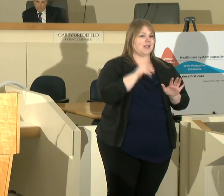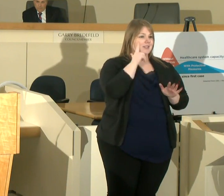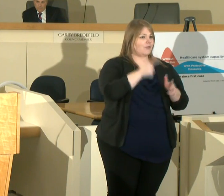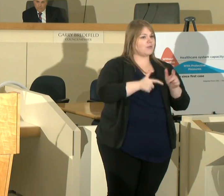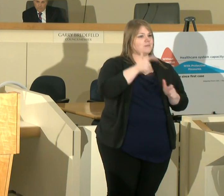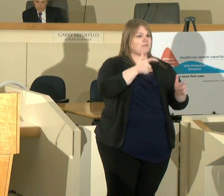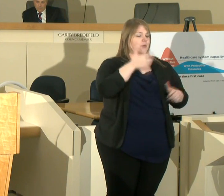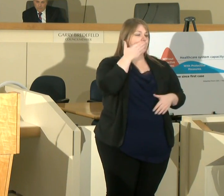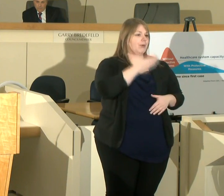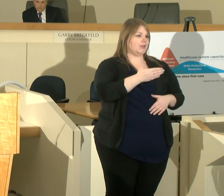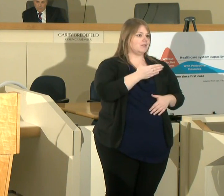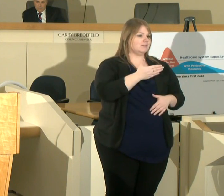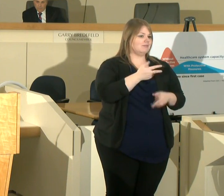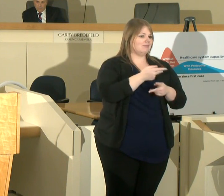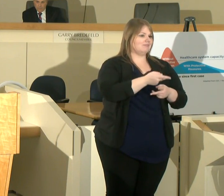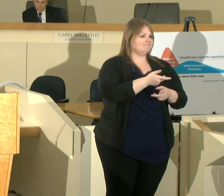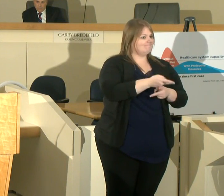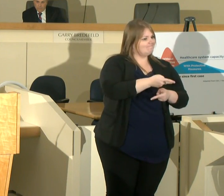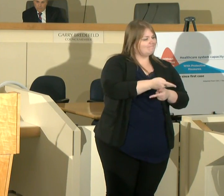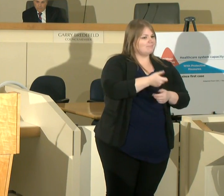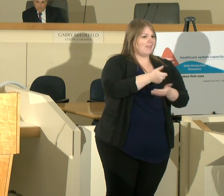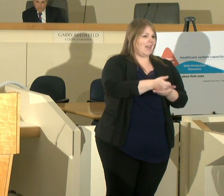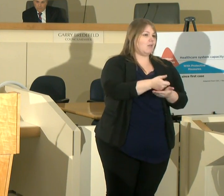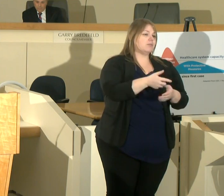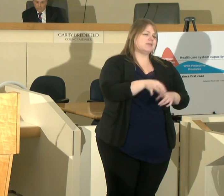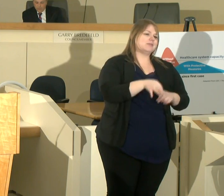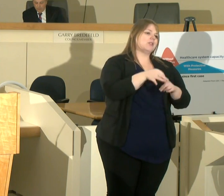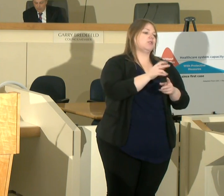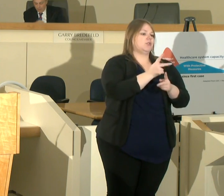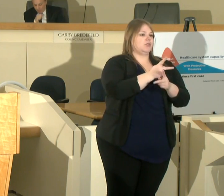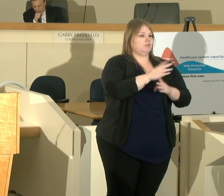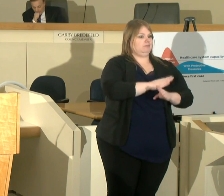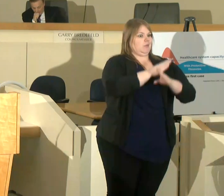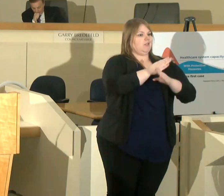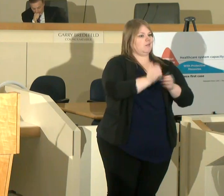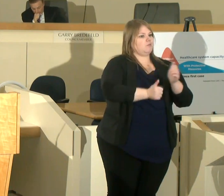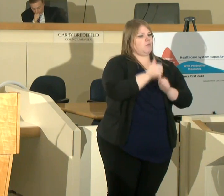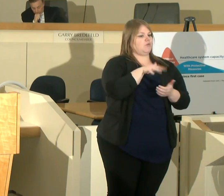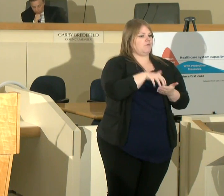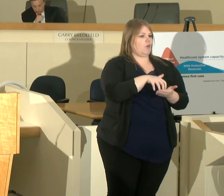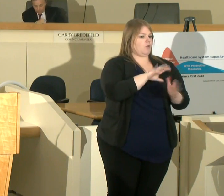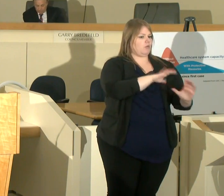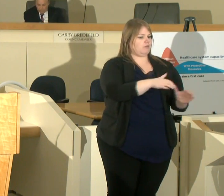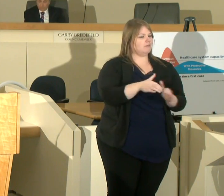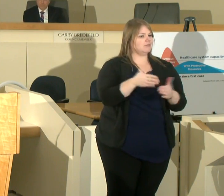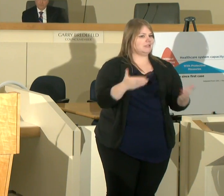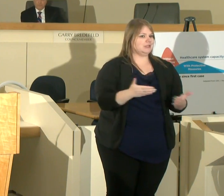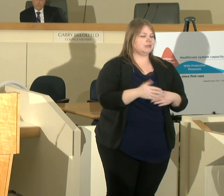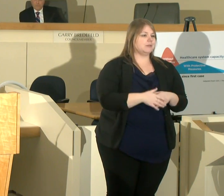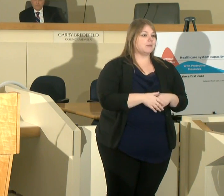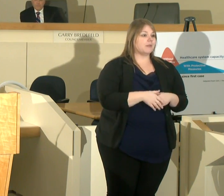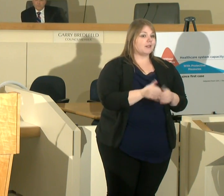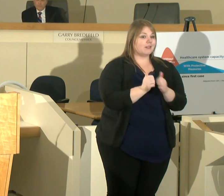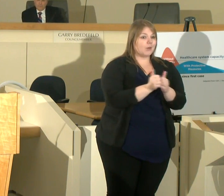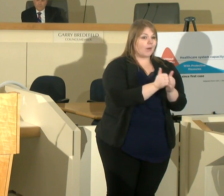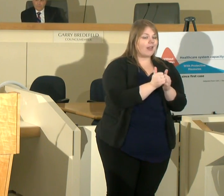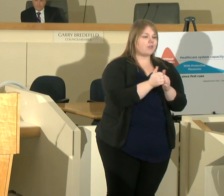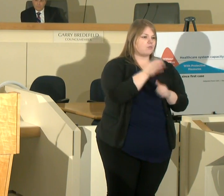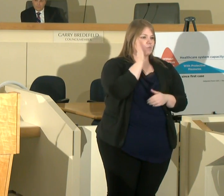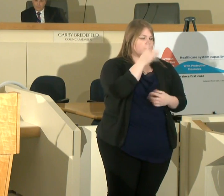especially to protect the most vulnerable amongst us together we will get through this